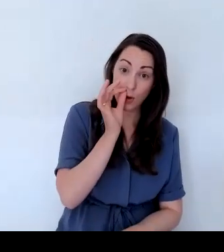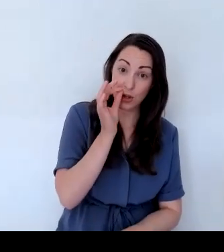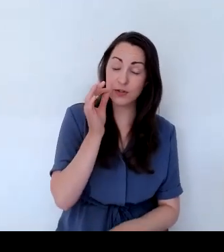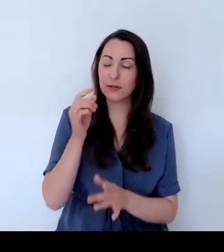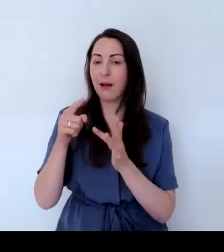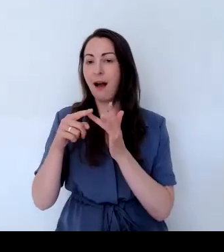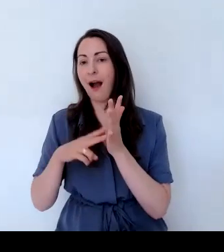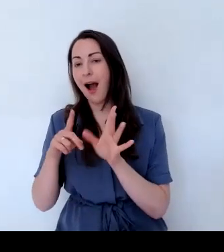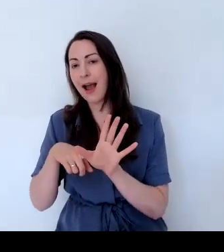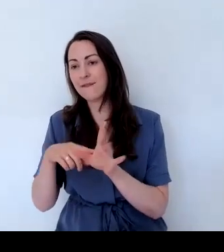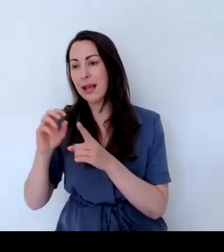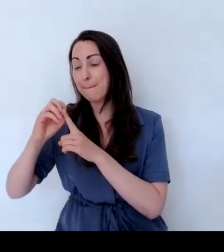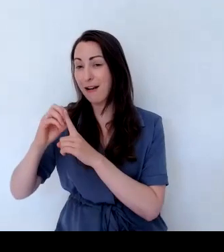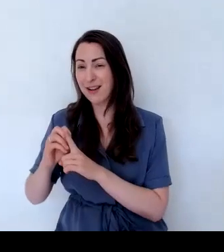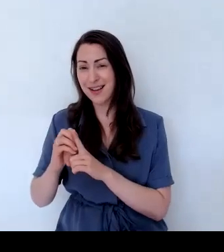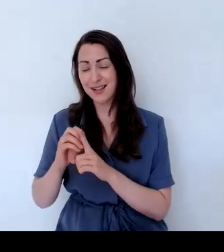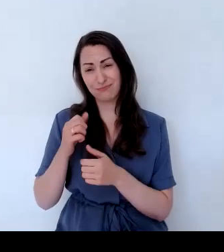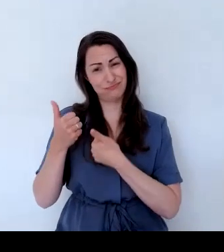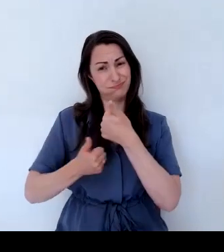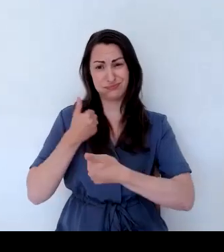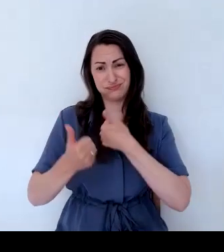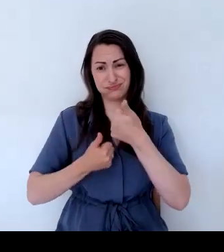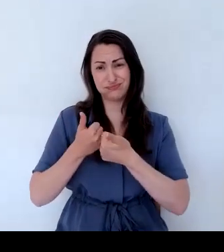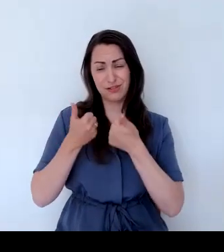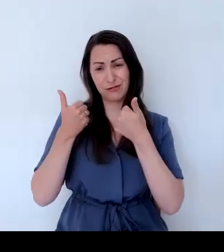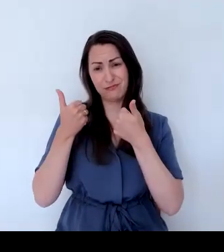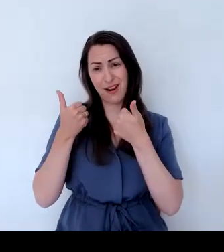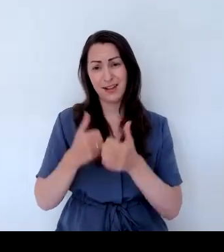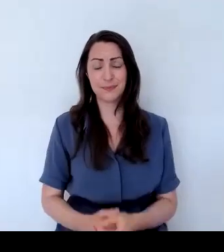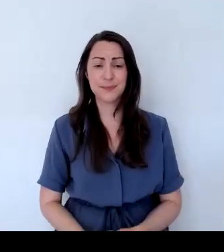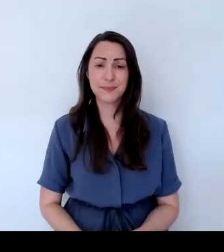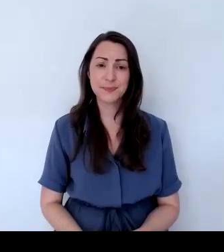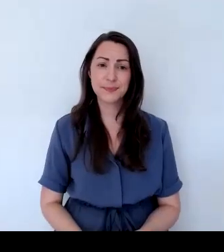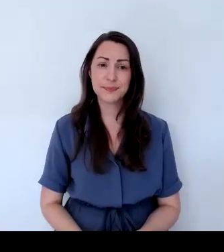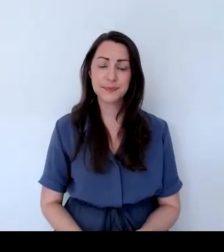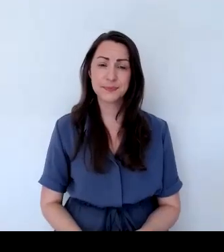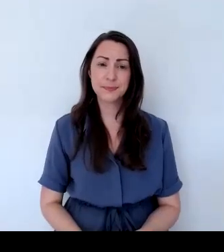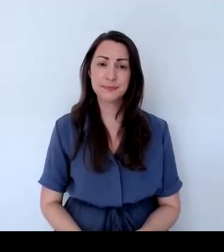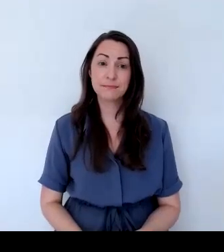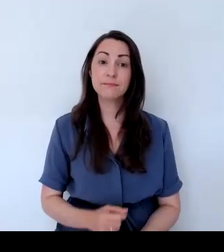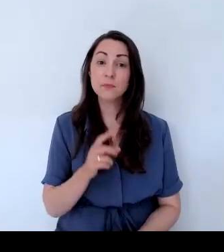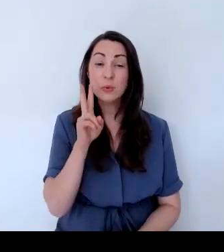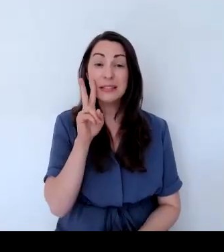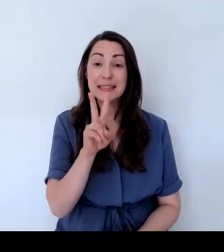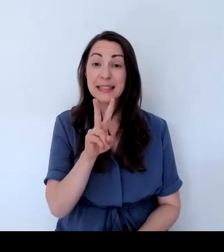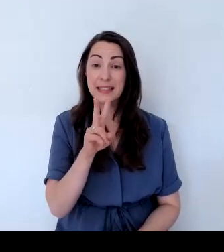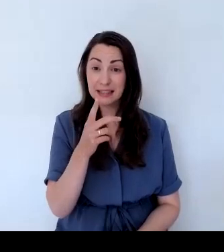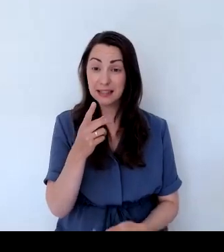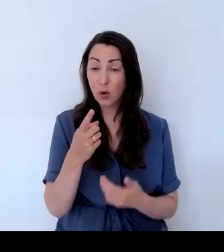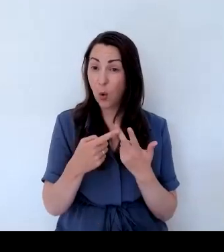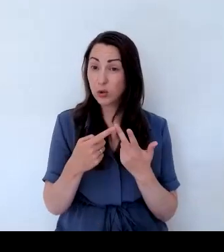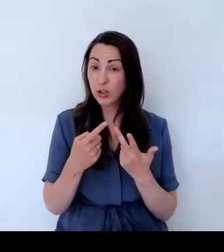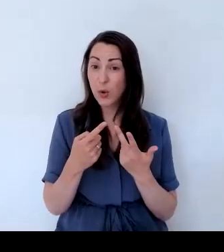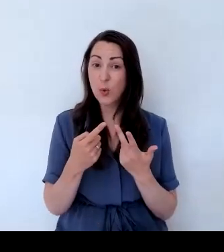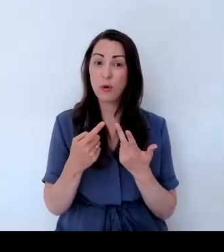brilliant for wildlife. You can also see we've got some rambling roses there, trying to get through.